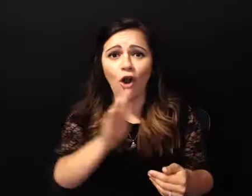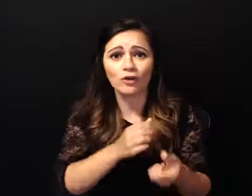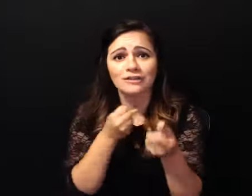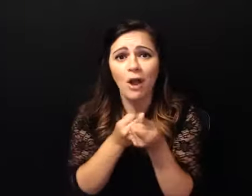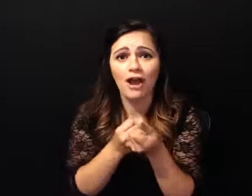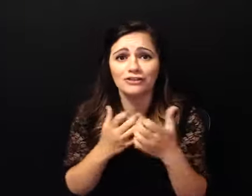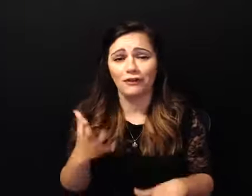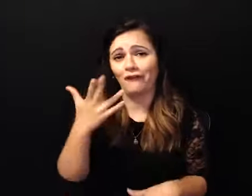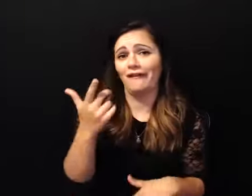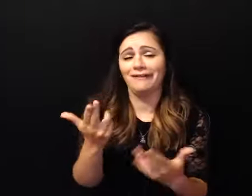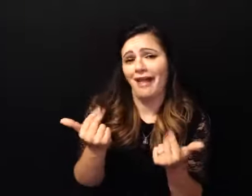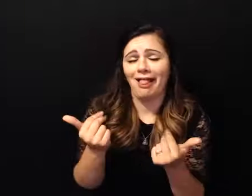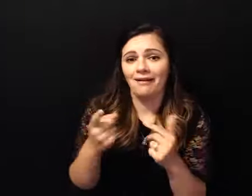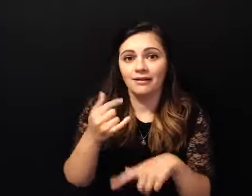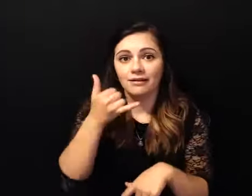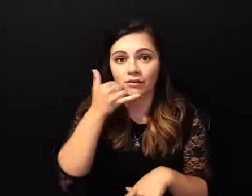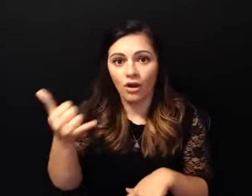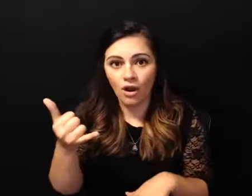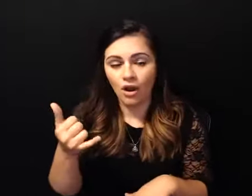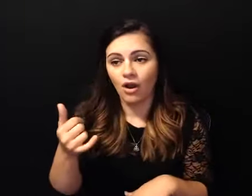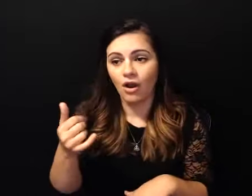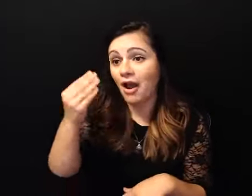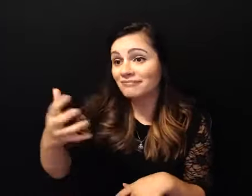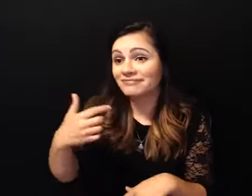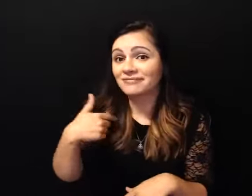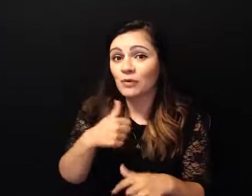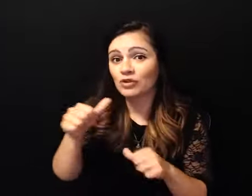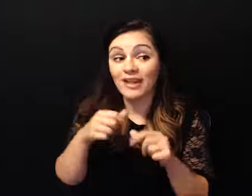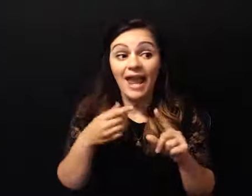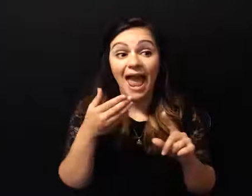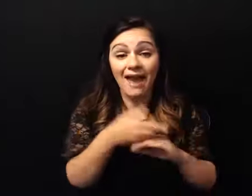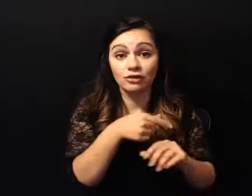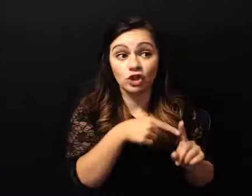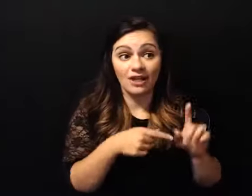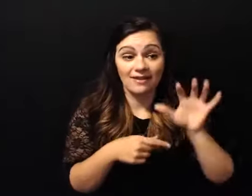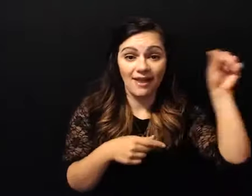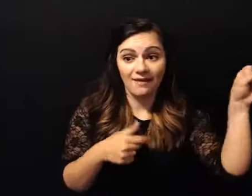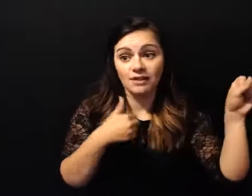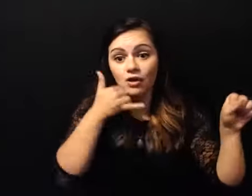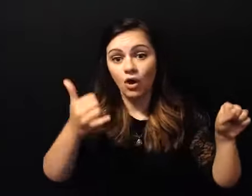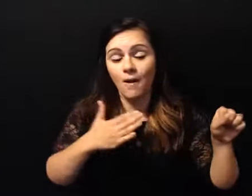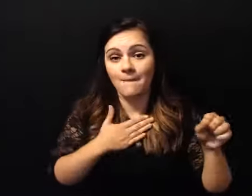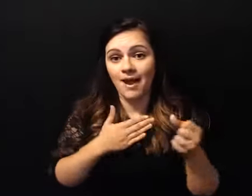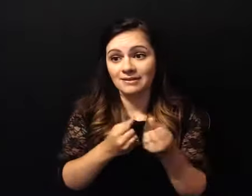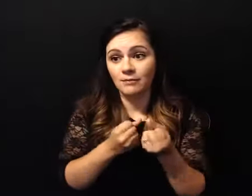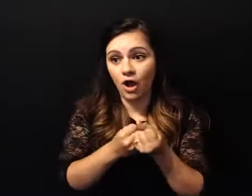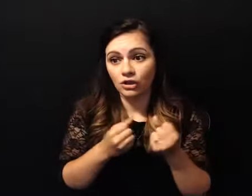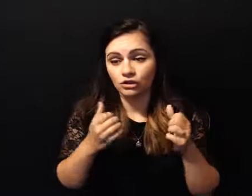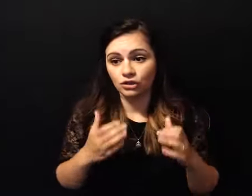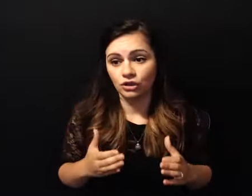up and what happened was after she left i called my sponsor and i we're trying to be cooperative and comply